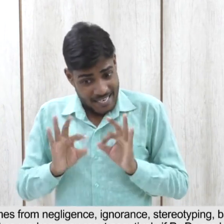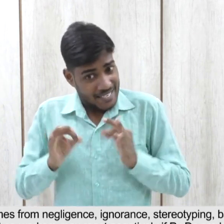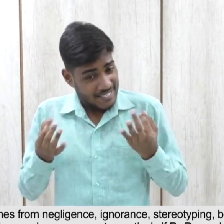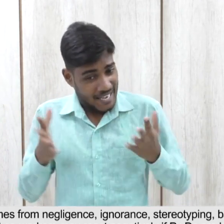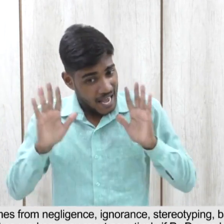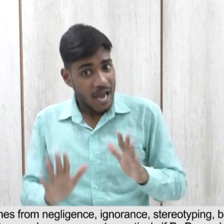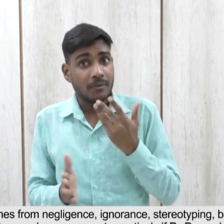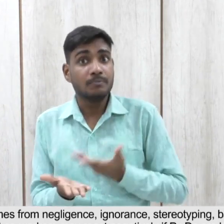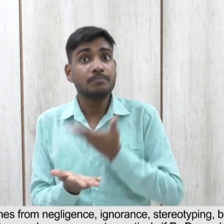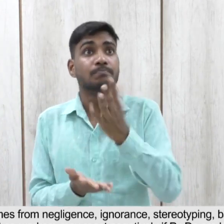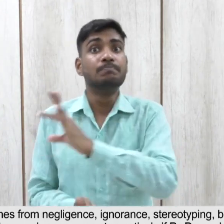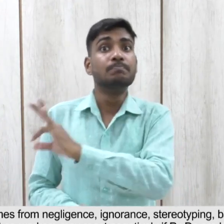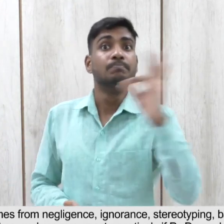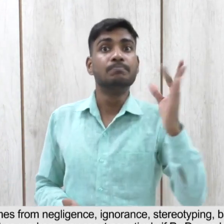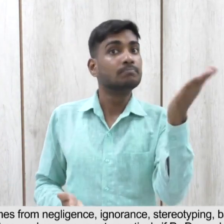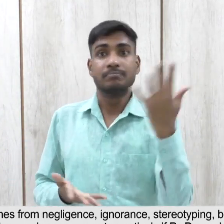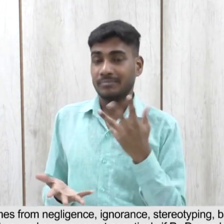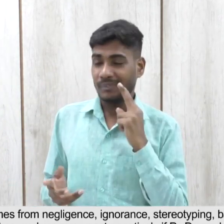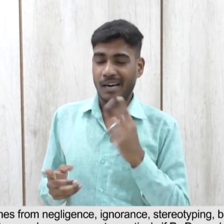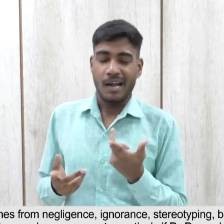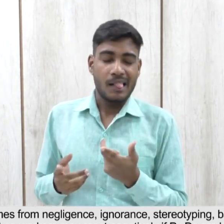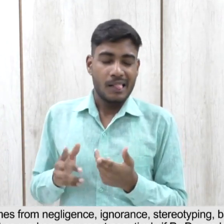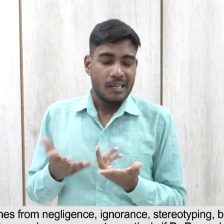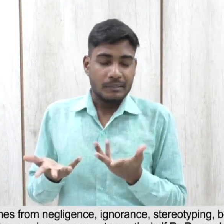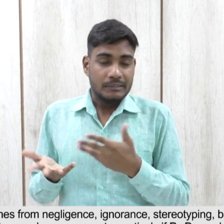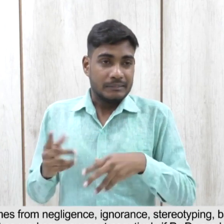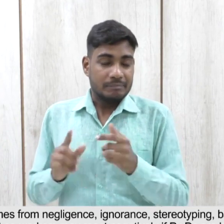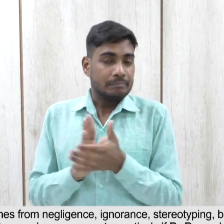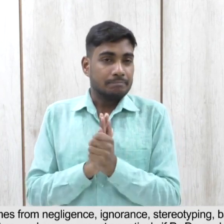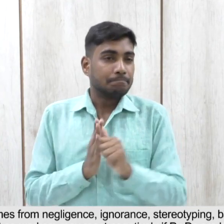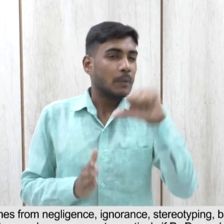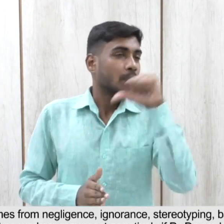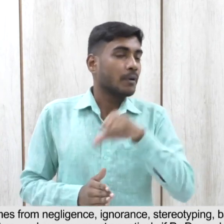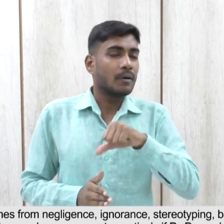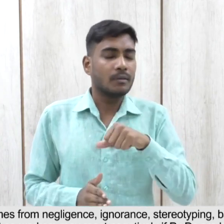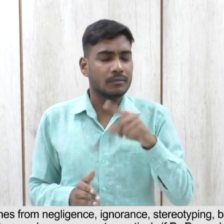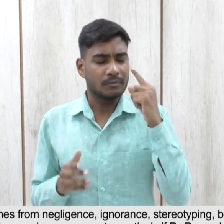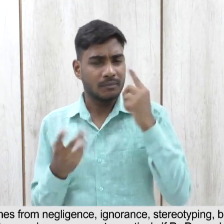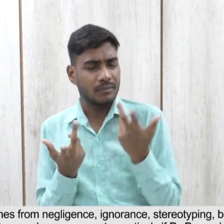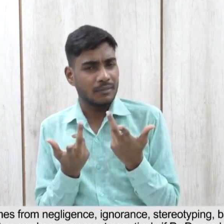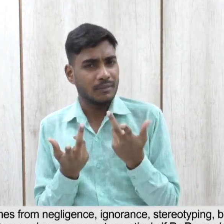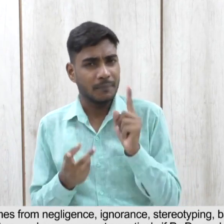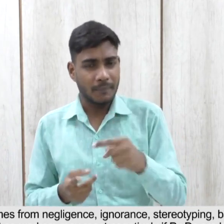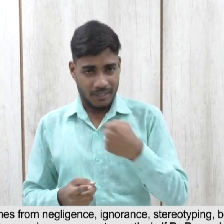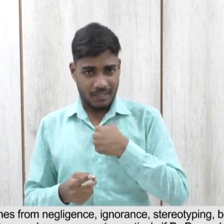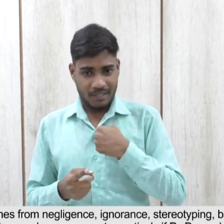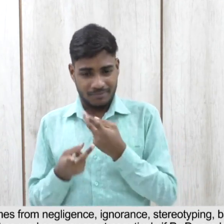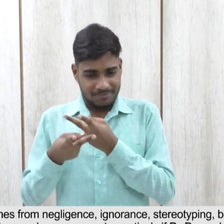Many employers also assume that co-workers may react negatively if PWDs